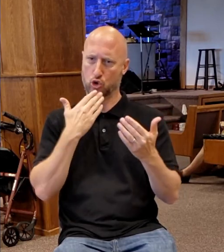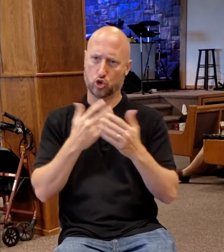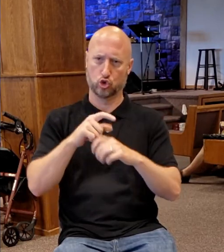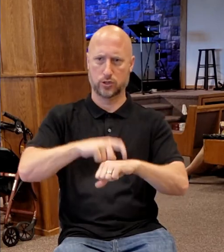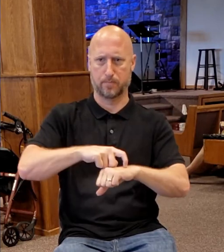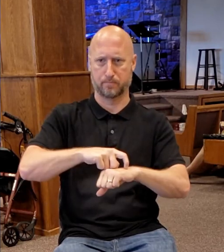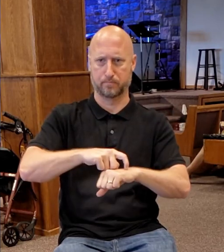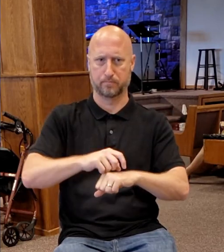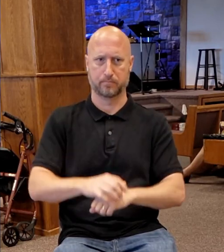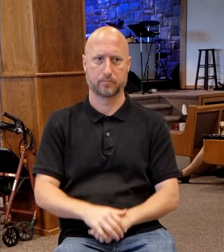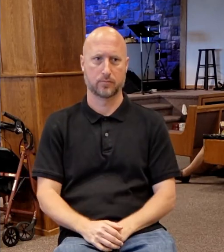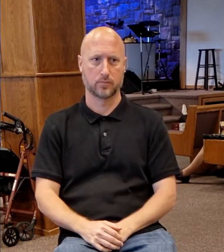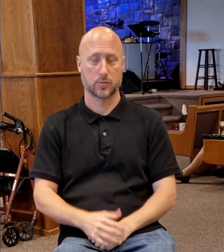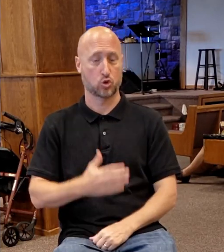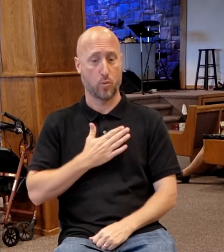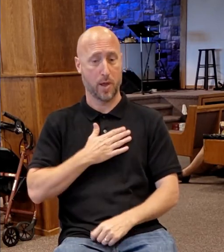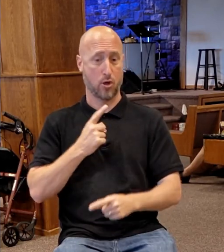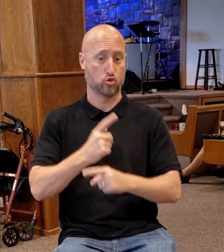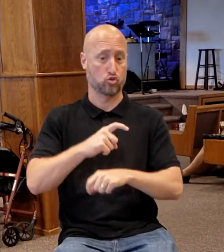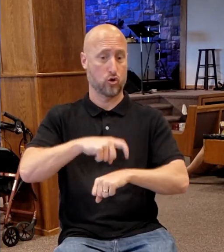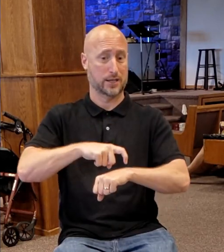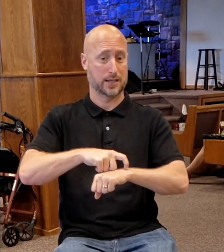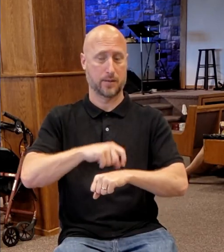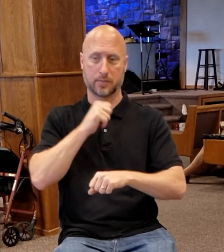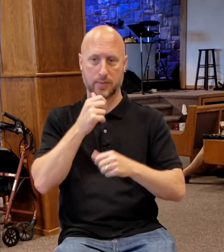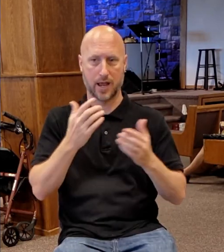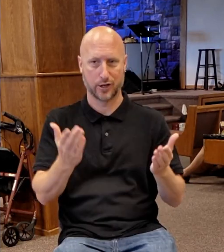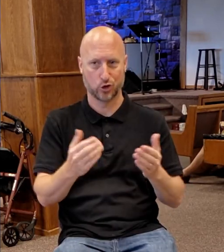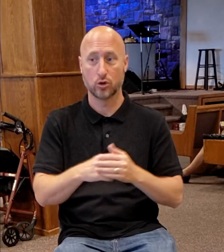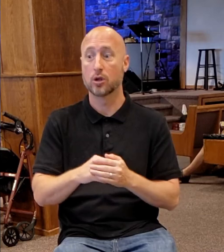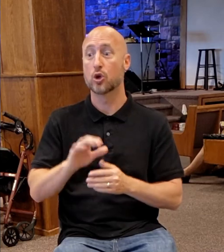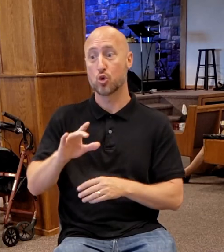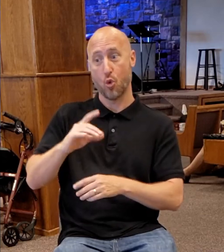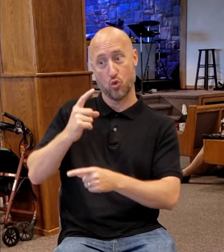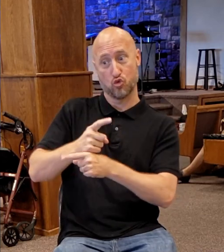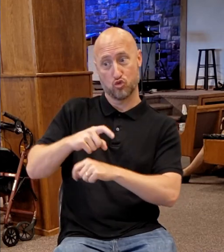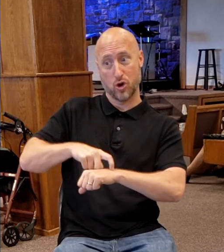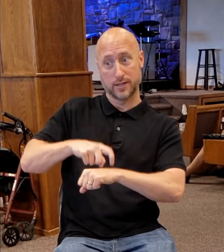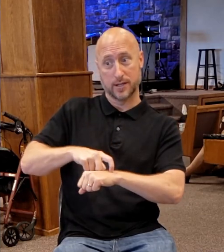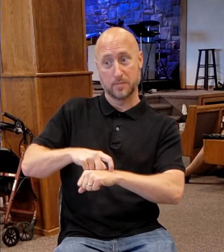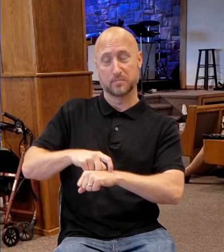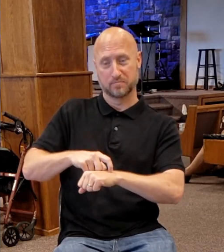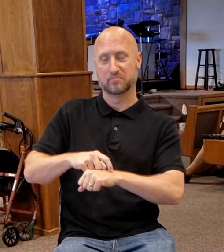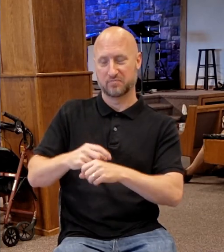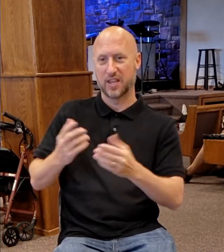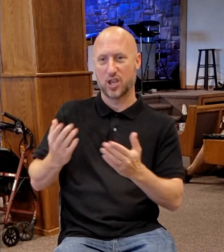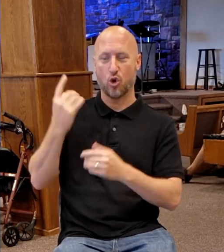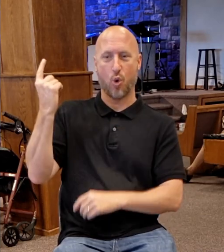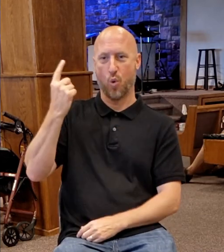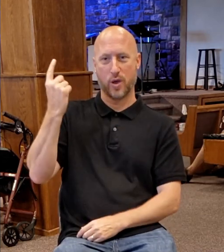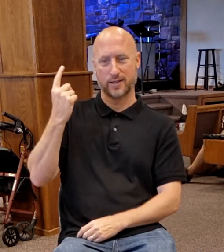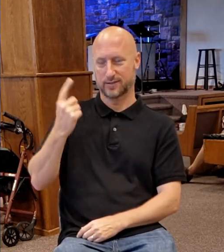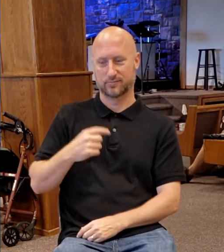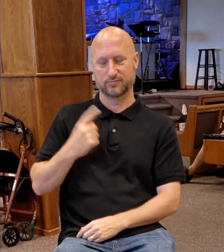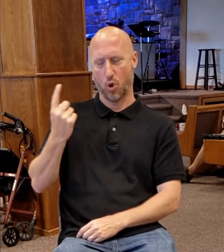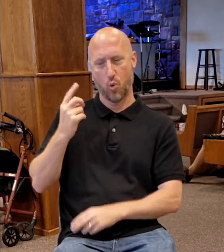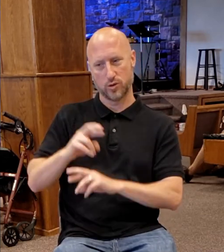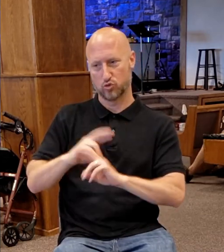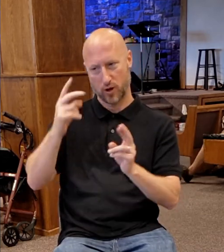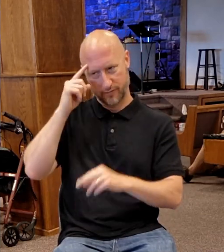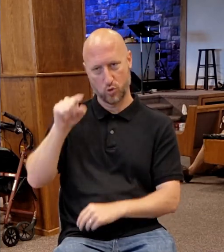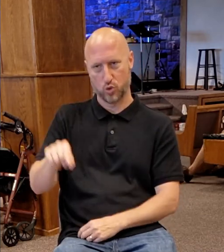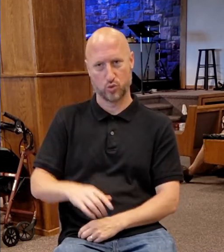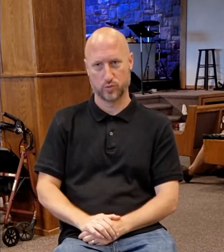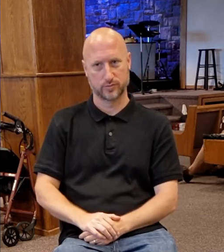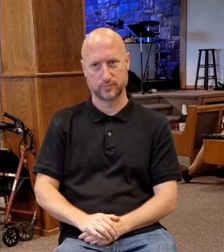my right time is not here. Your right time is. You go up because it's always right time for you.